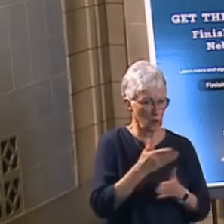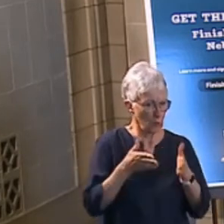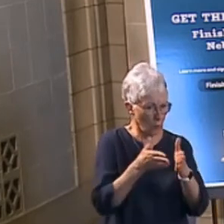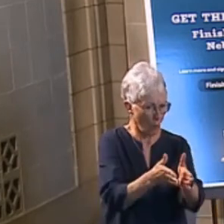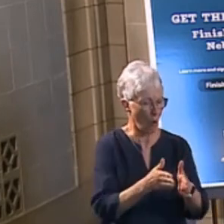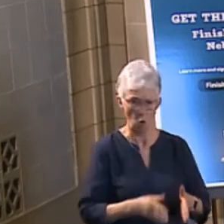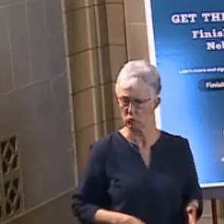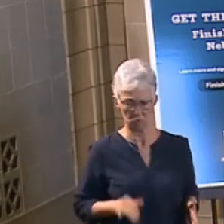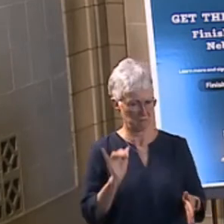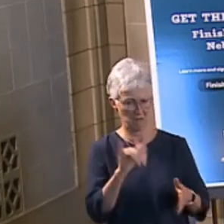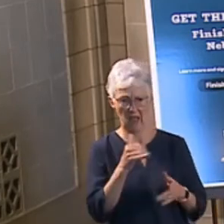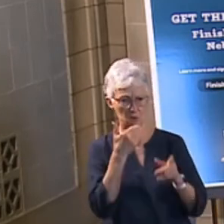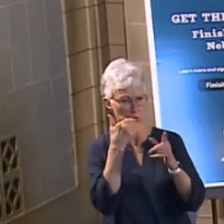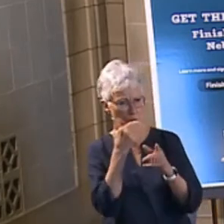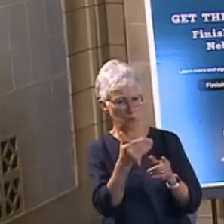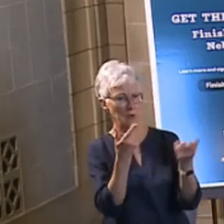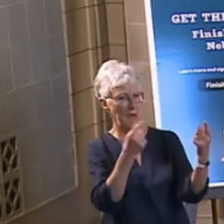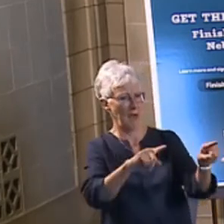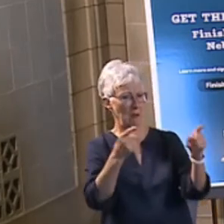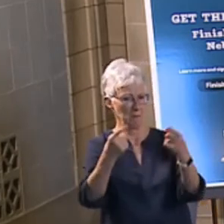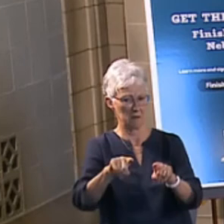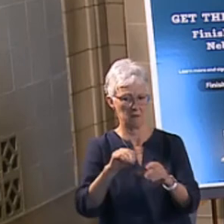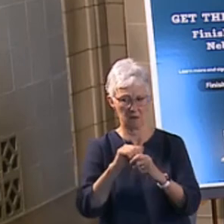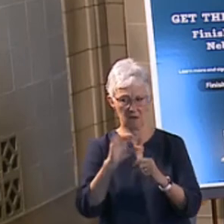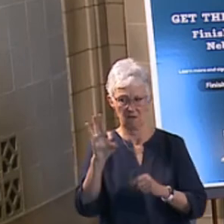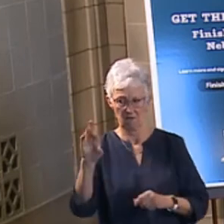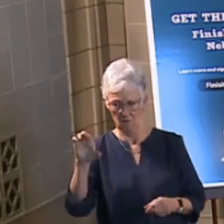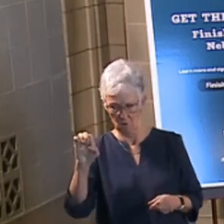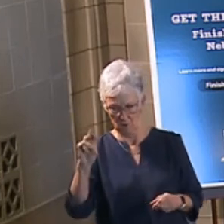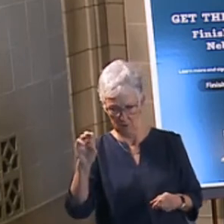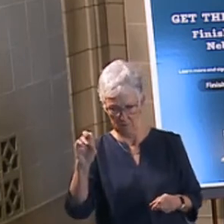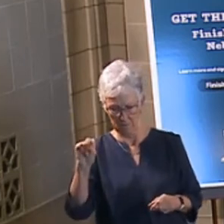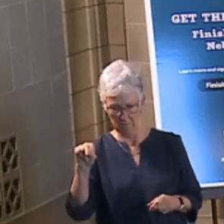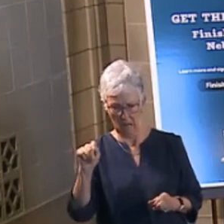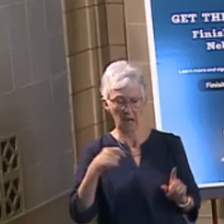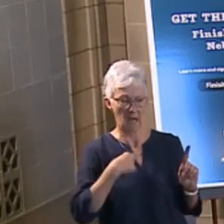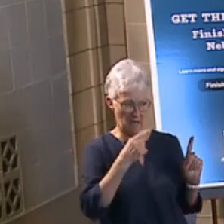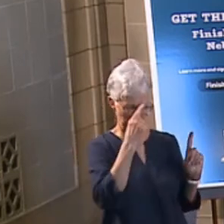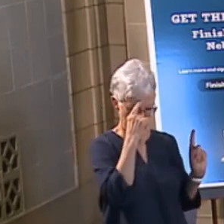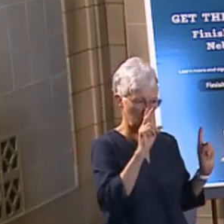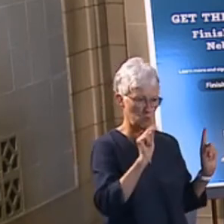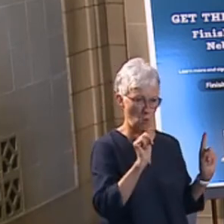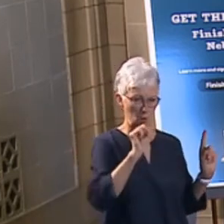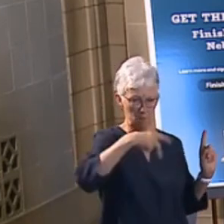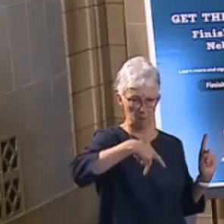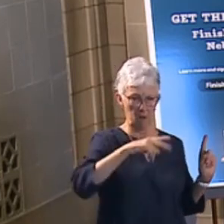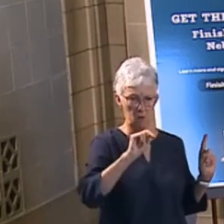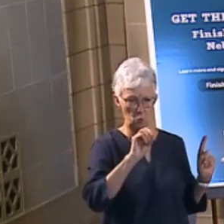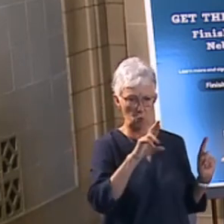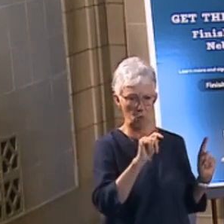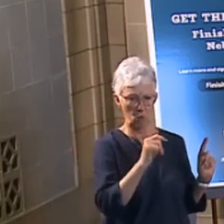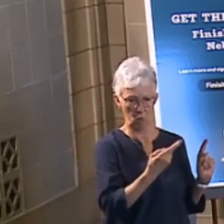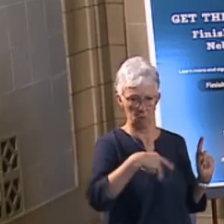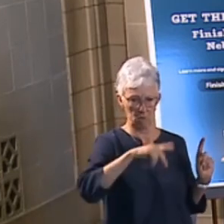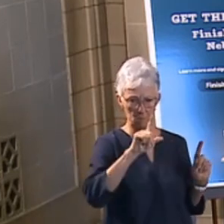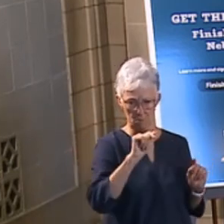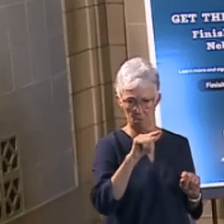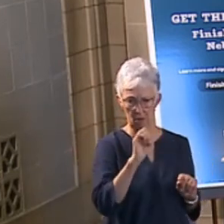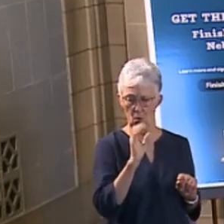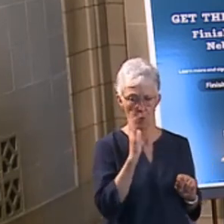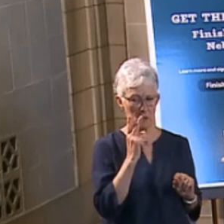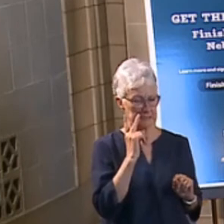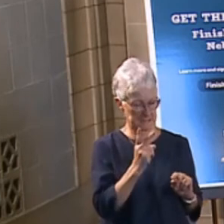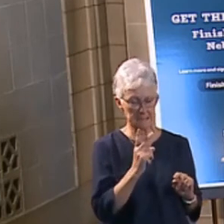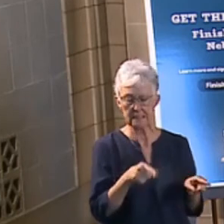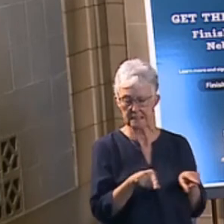good, and North Platte will see the same sort of thing that you're going to see a great corporate partner who's going to create jobs and really contribute to the overall well-being